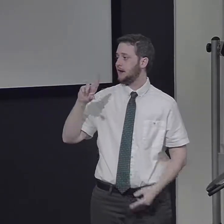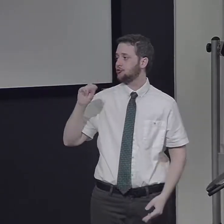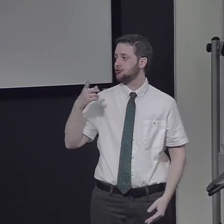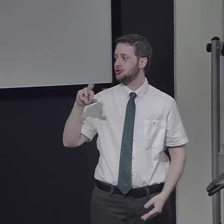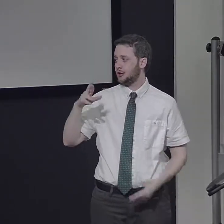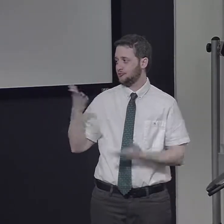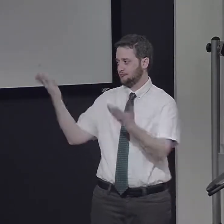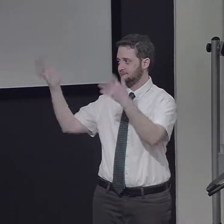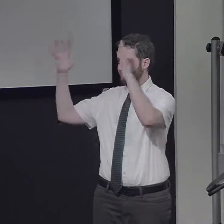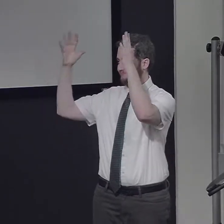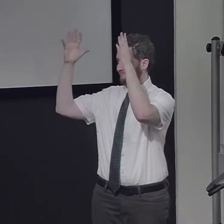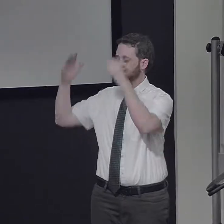Schachter.